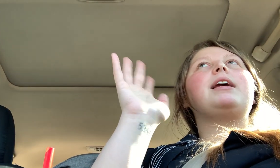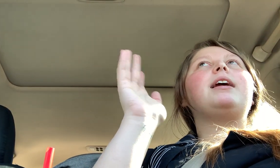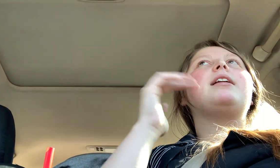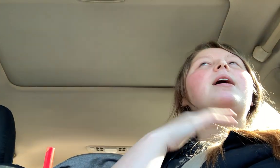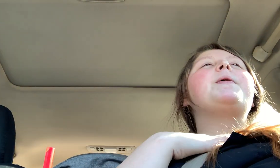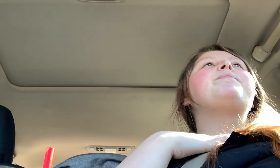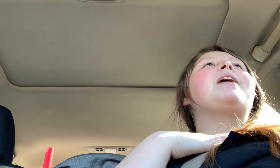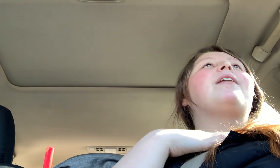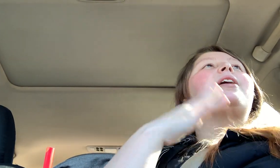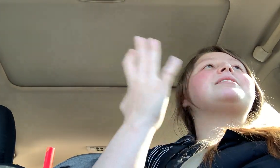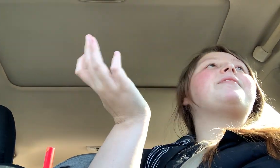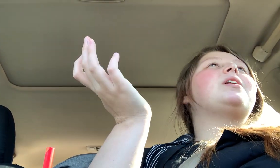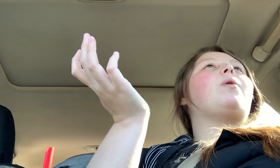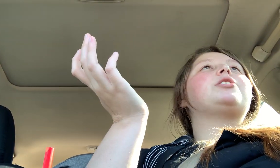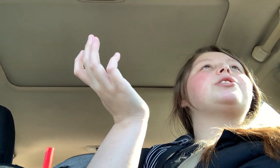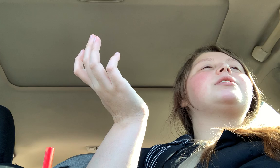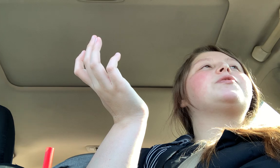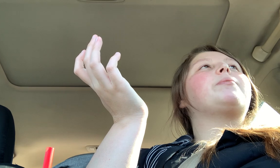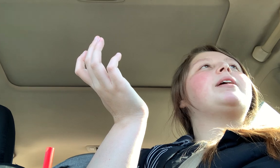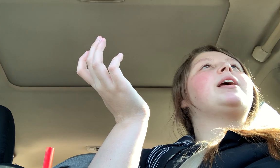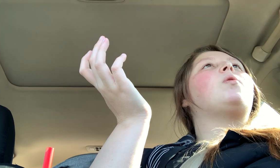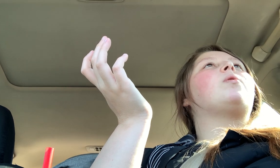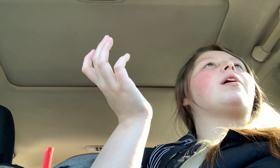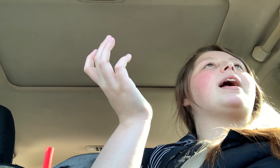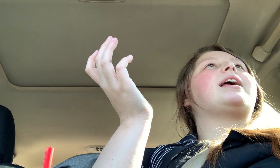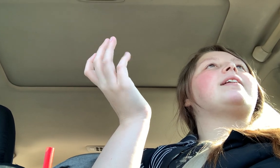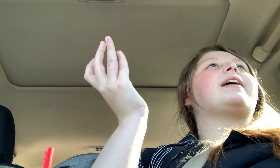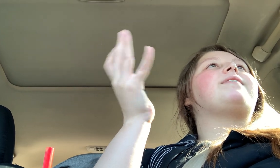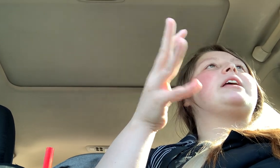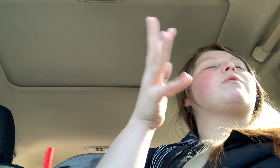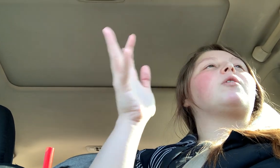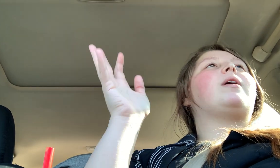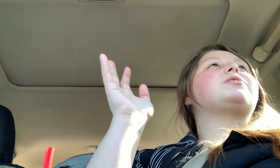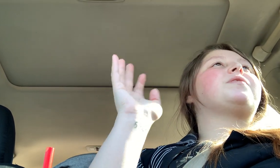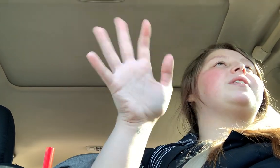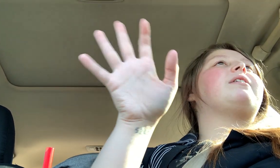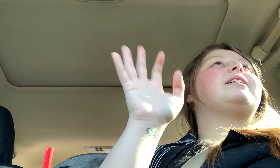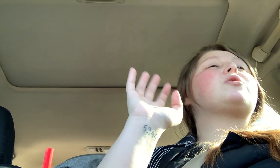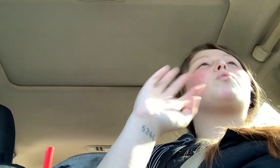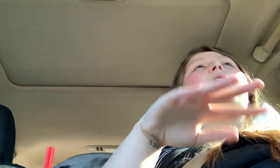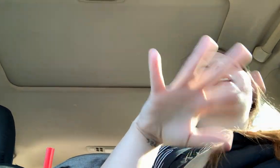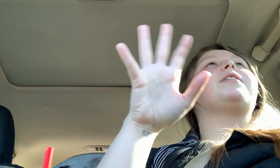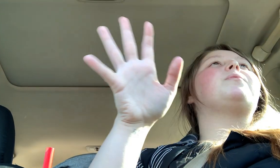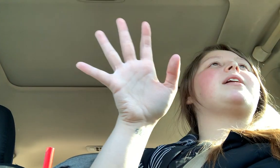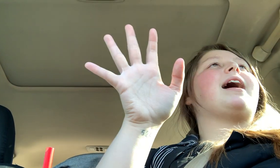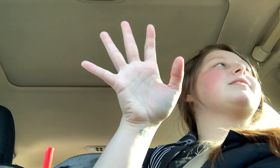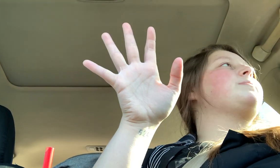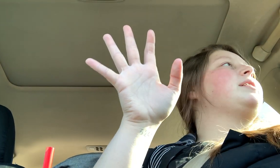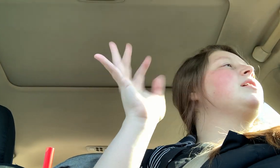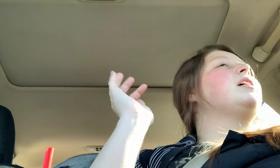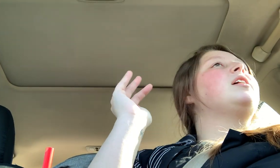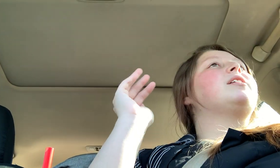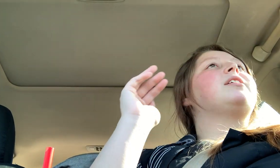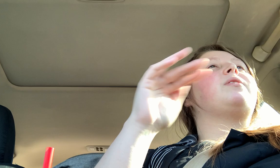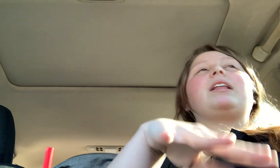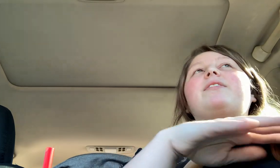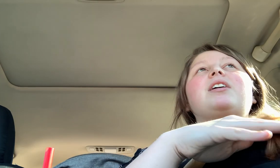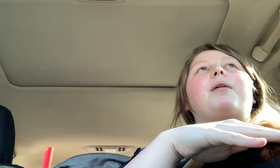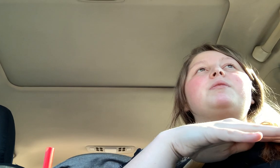need. If you guys have any questions for me or any like video requests or video ideas or whatever you want to ask me, you can leave it in the comments